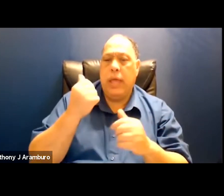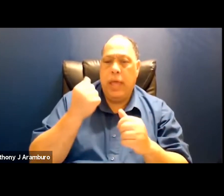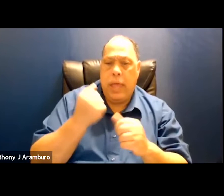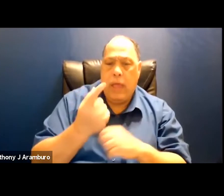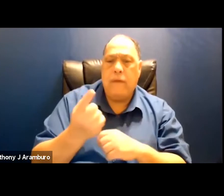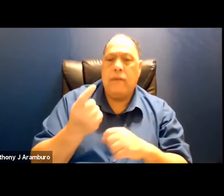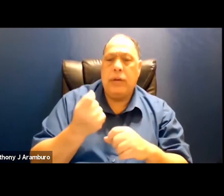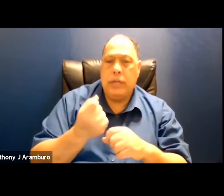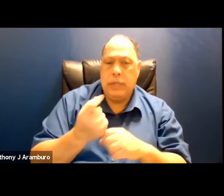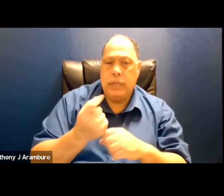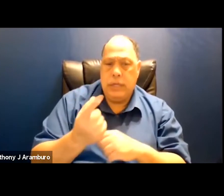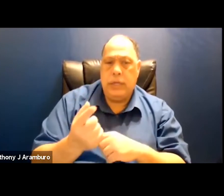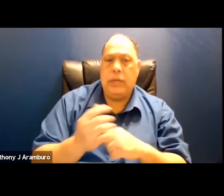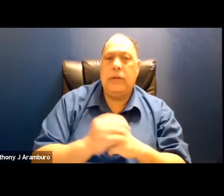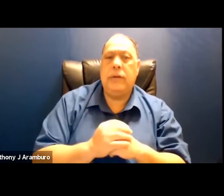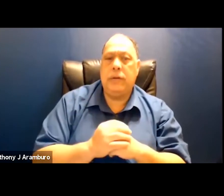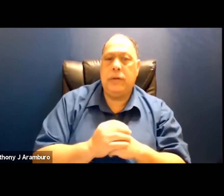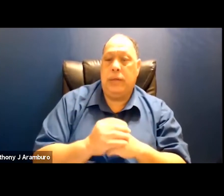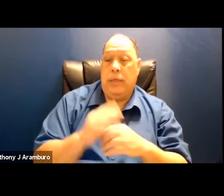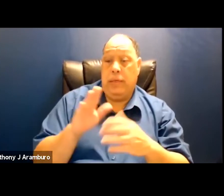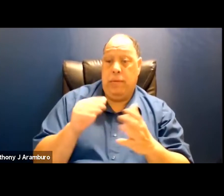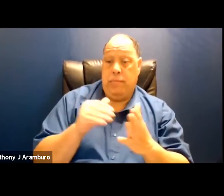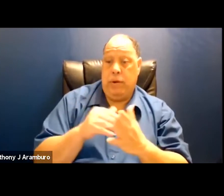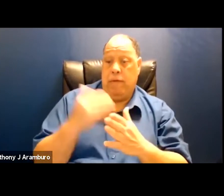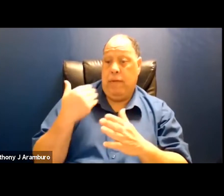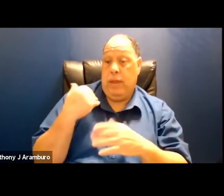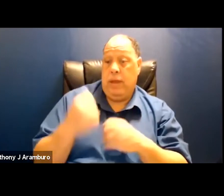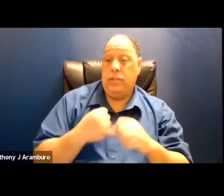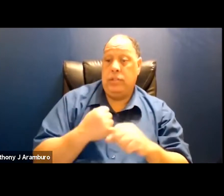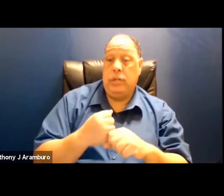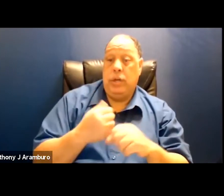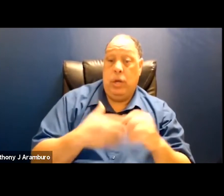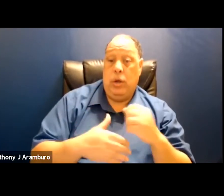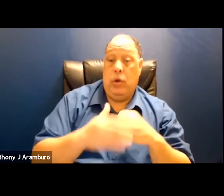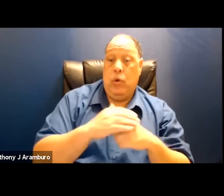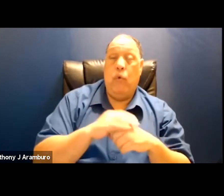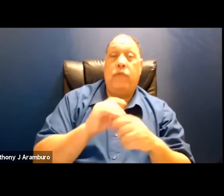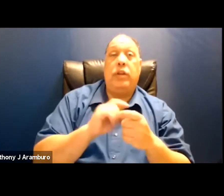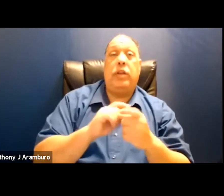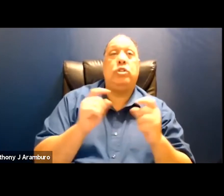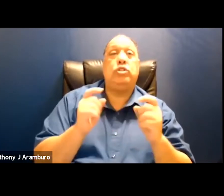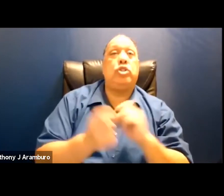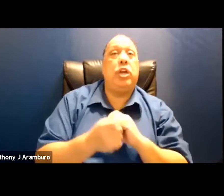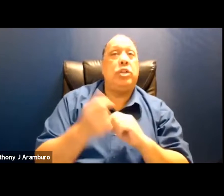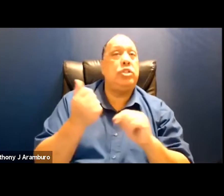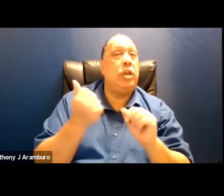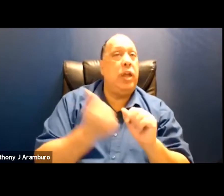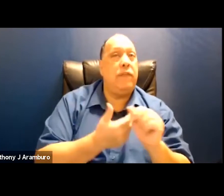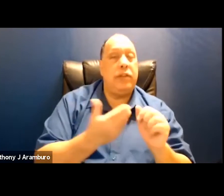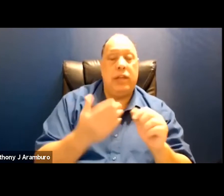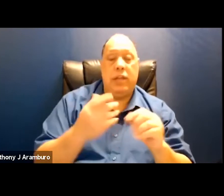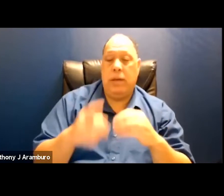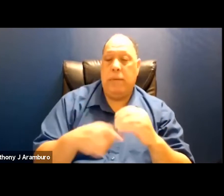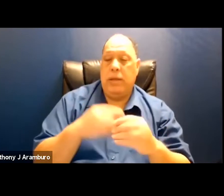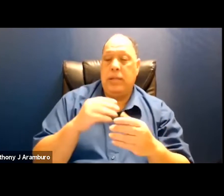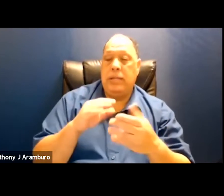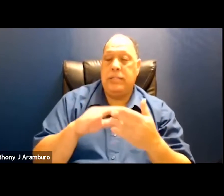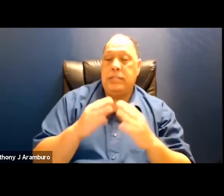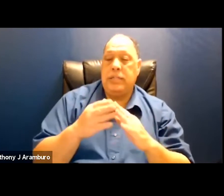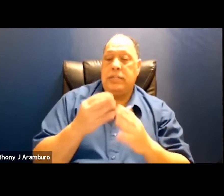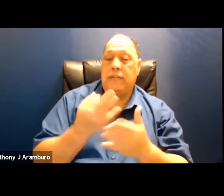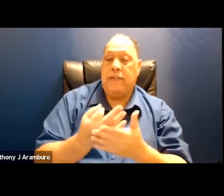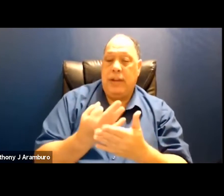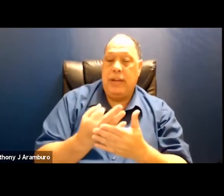uh seeing this was in the middle of last year they're seeing obviously uh covid had changed everything about the city's finances you know some things were more expensive